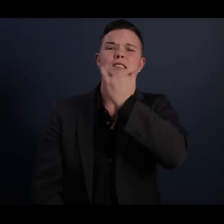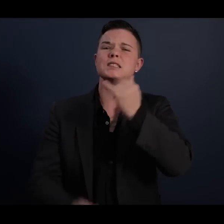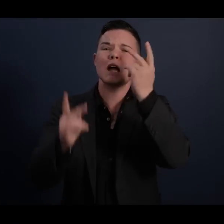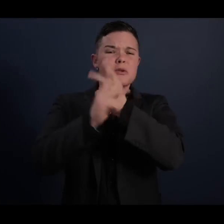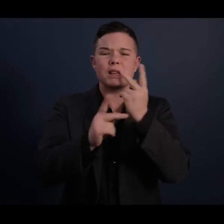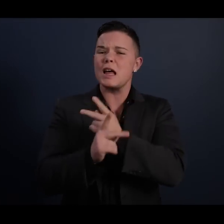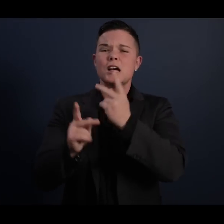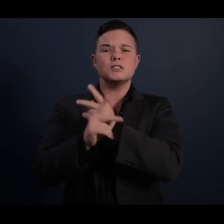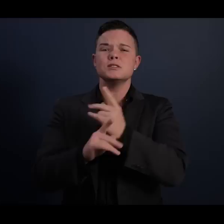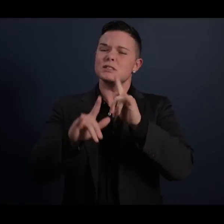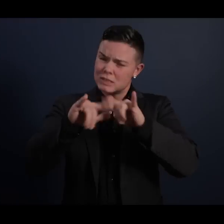along with his victories.